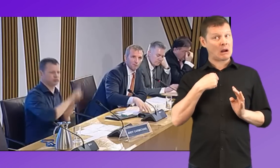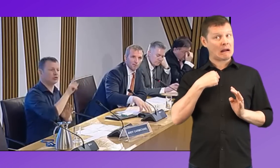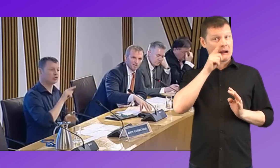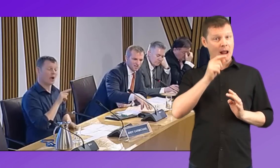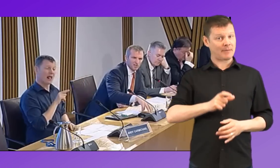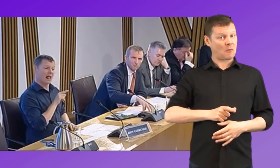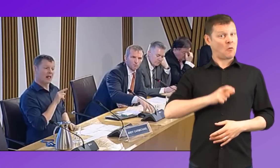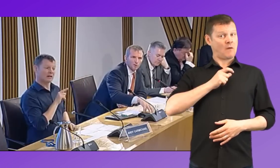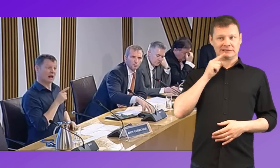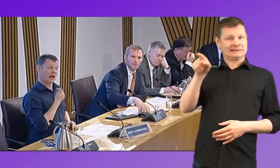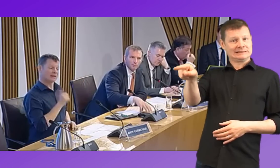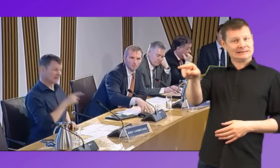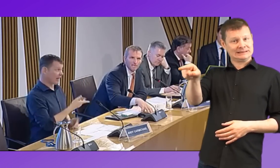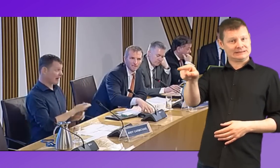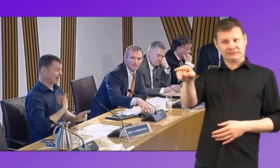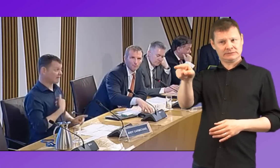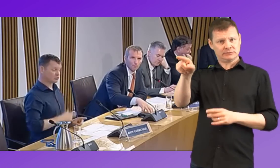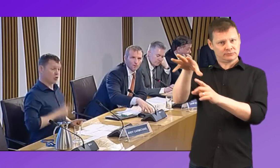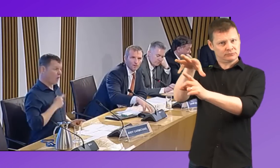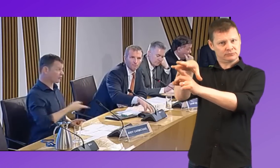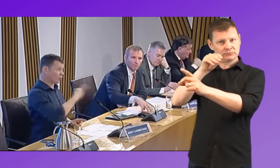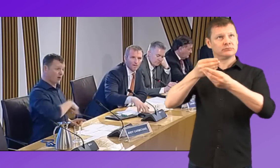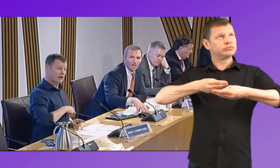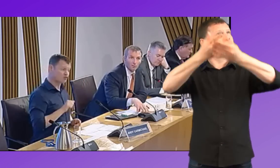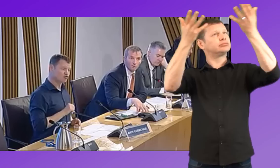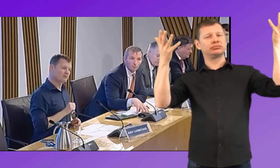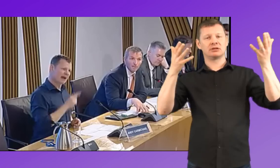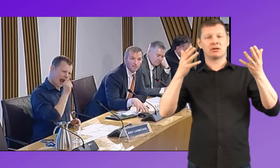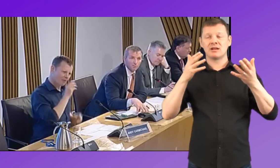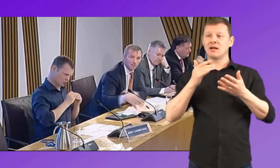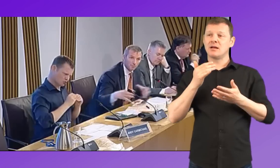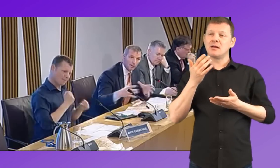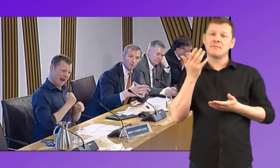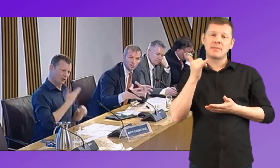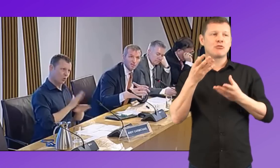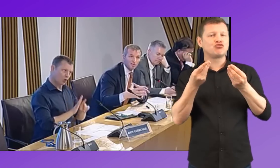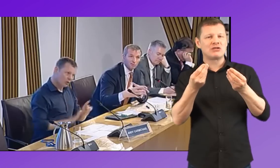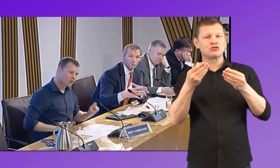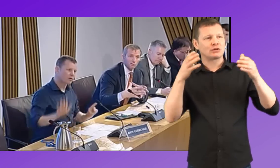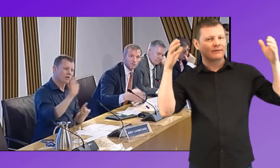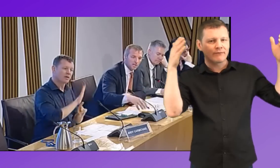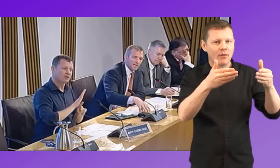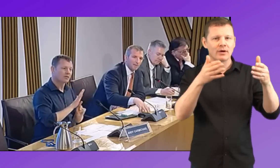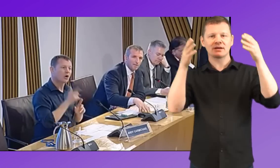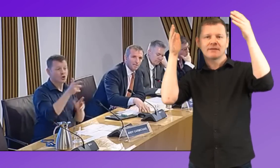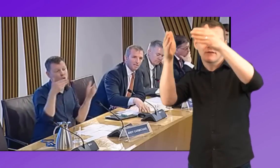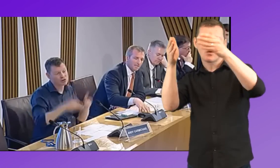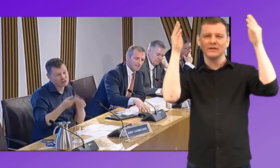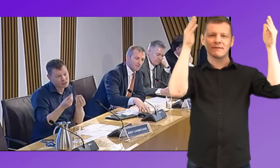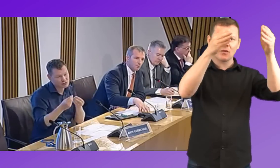confidence that we should be able to make that work across the piece, perhaps by concentrating resource in some